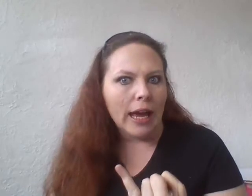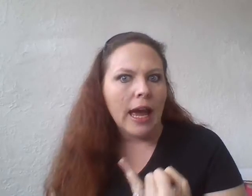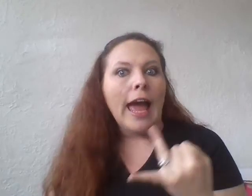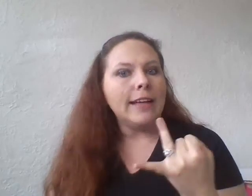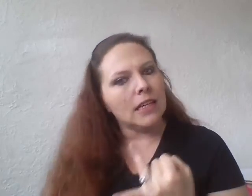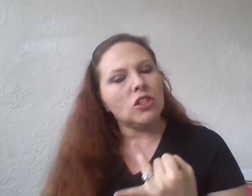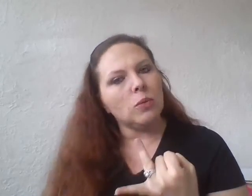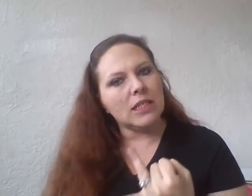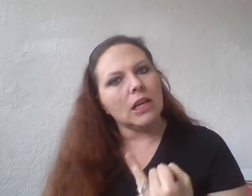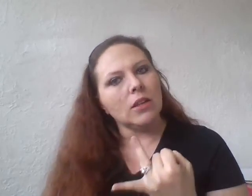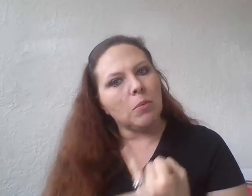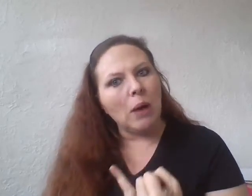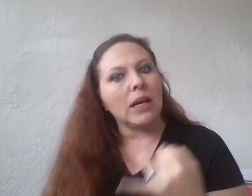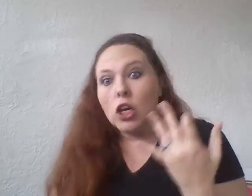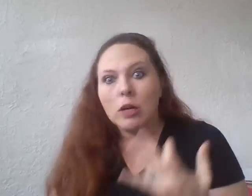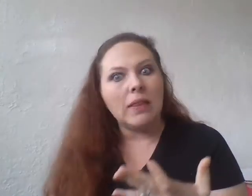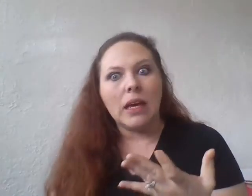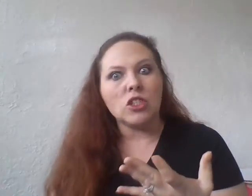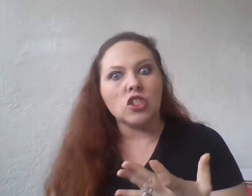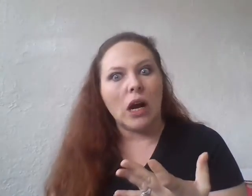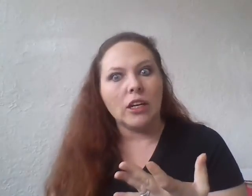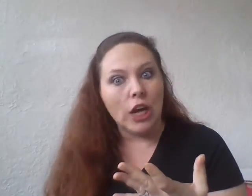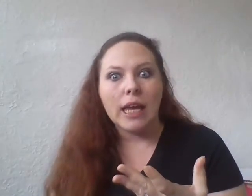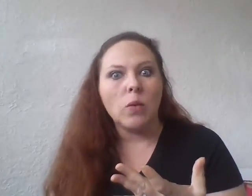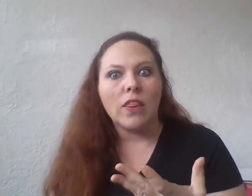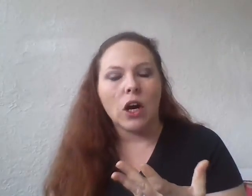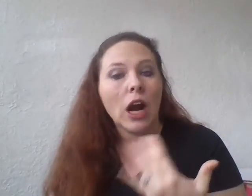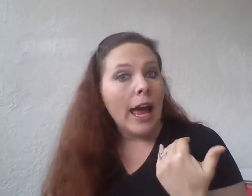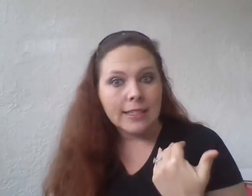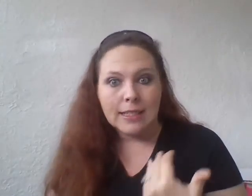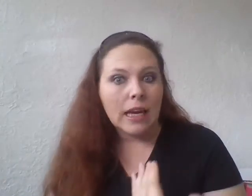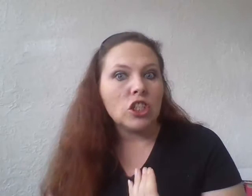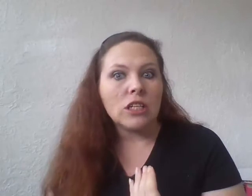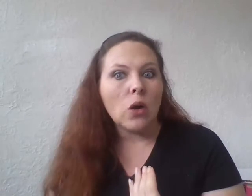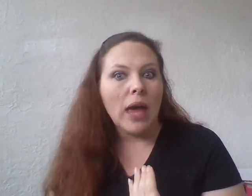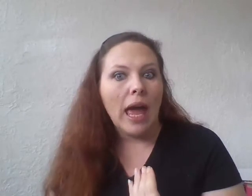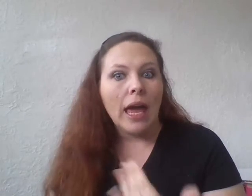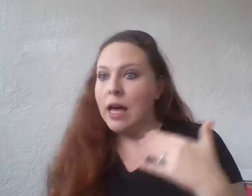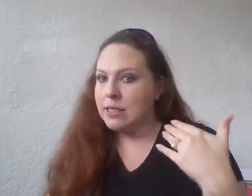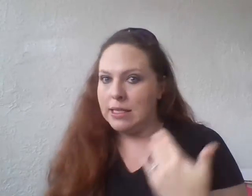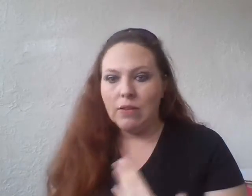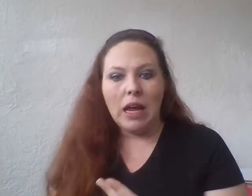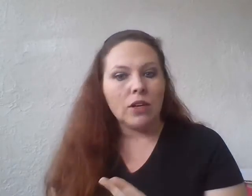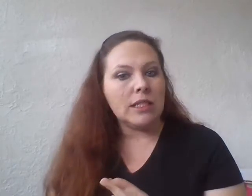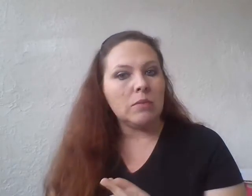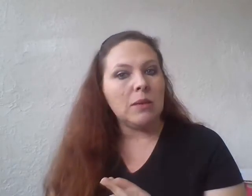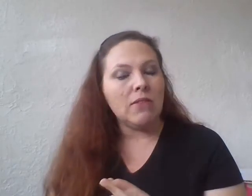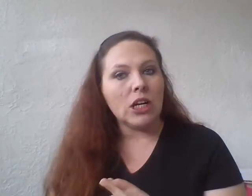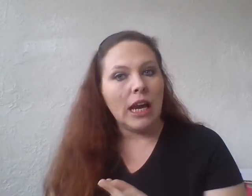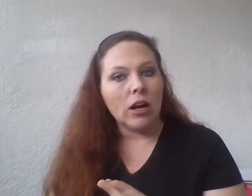and see if she was still on the property. It could be that he was just trying to check in with her, see if she's okay. Stephen Avery seems to be a very caring